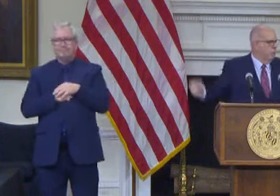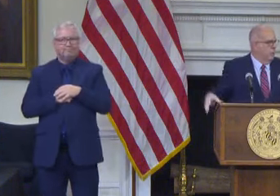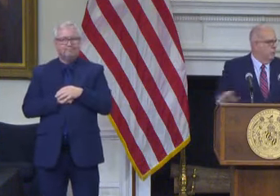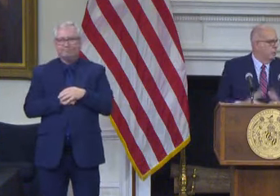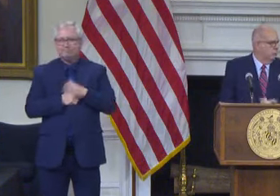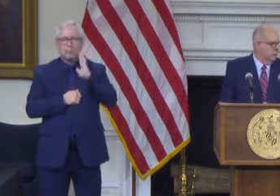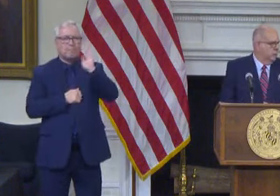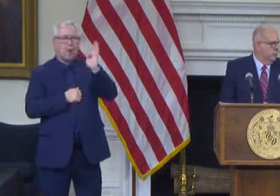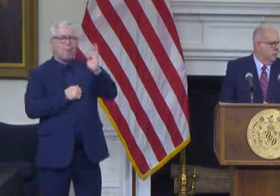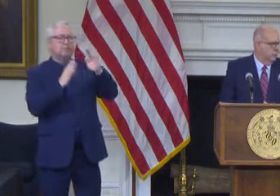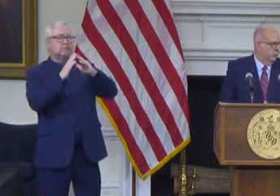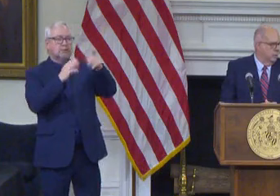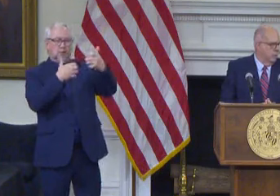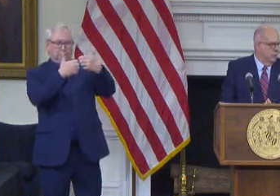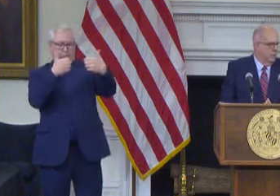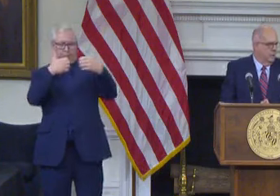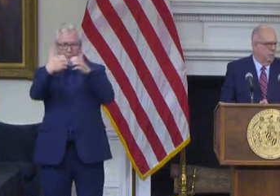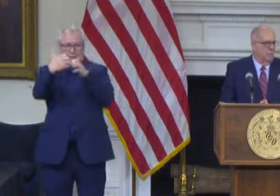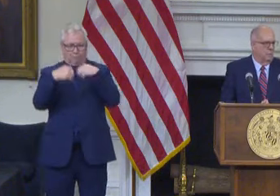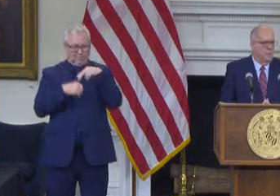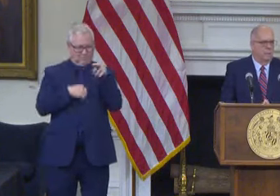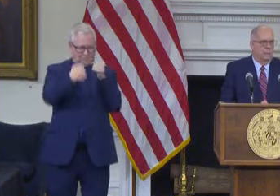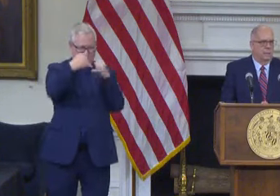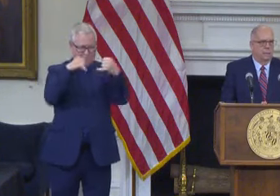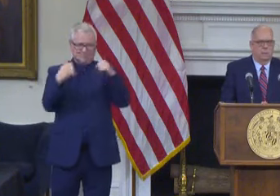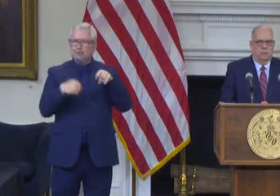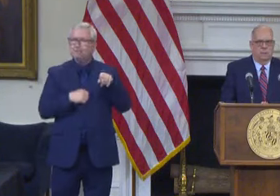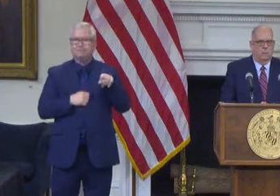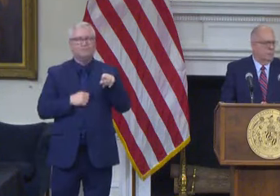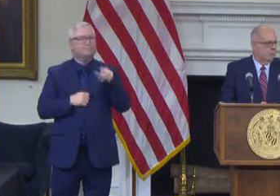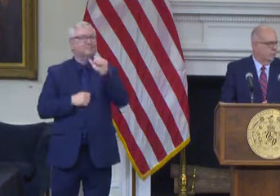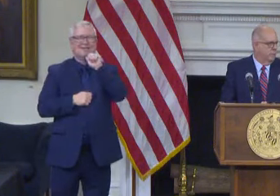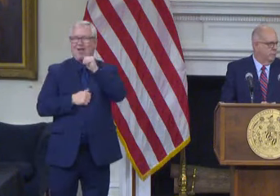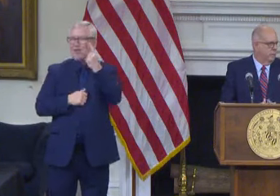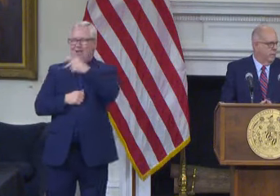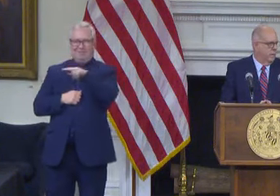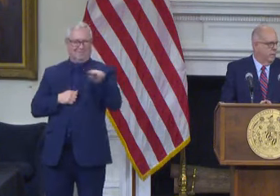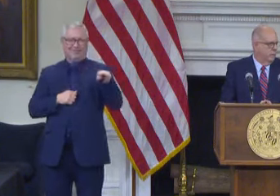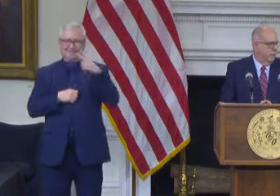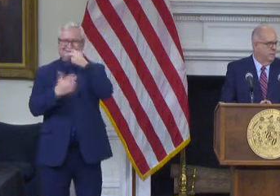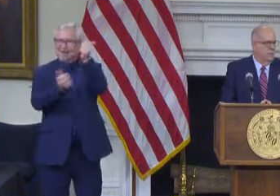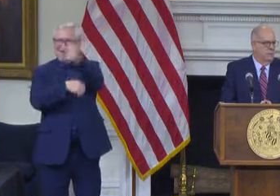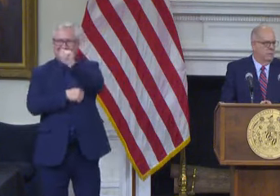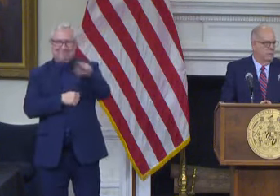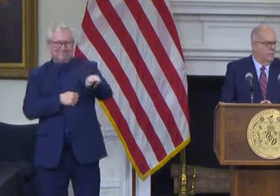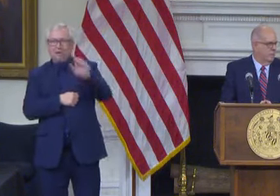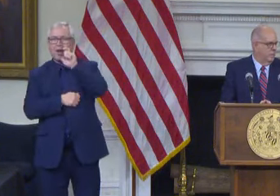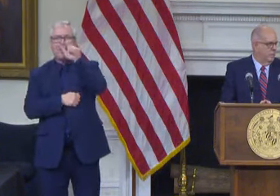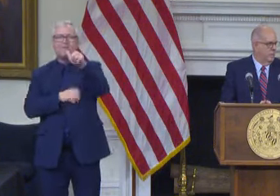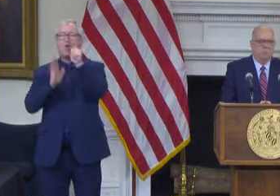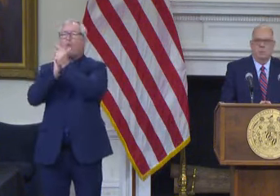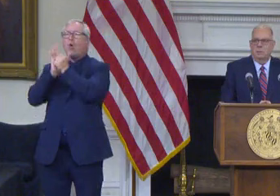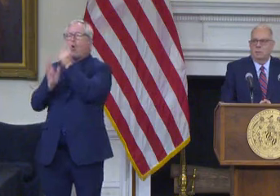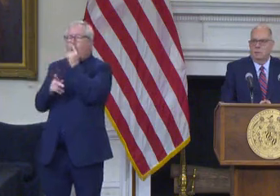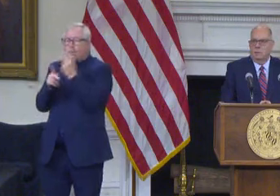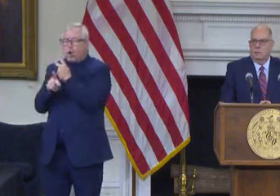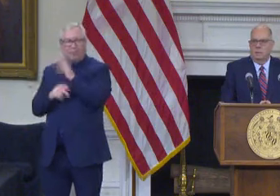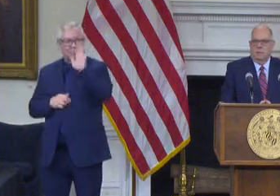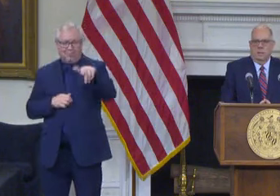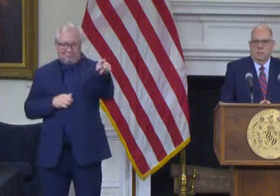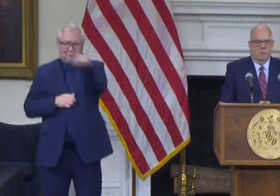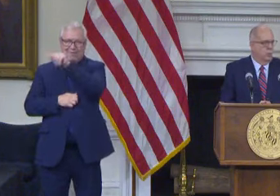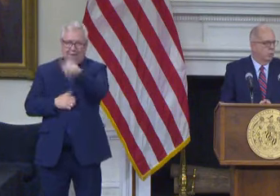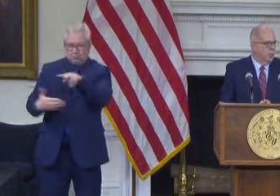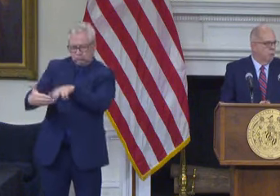spread it all around multiple districts there's anybody that looks at the map it takes you know you don't have to be a lawyer to figure out that these are not fair maps and